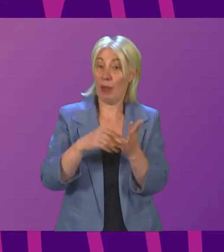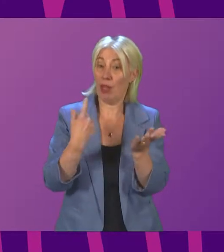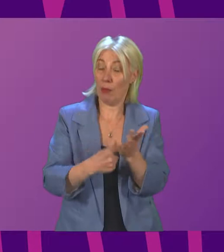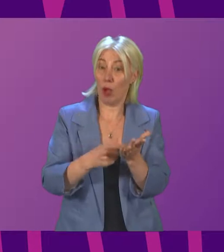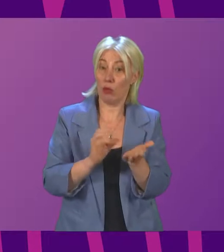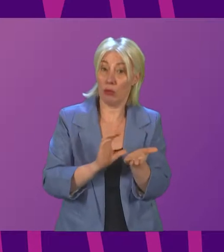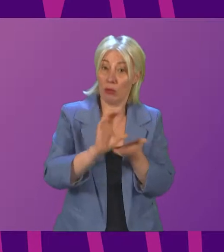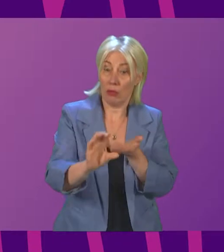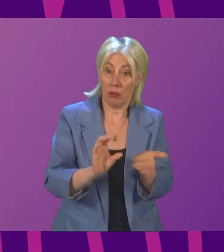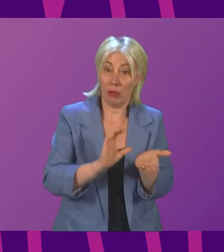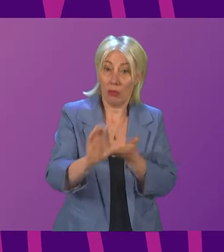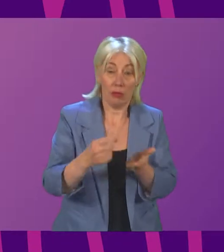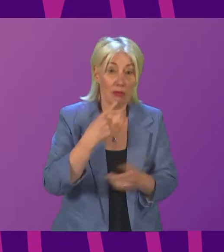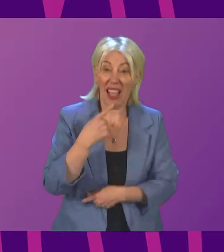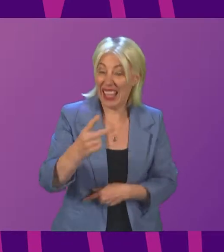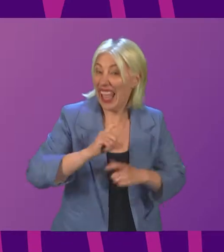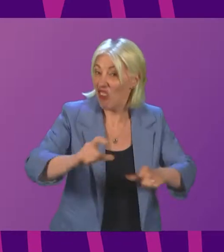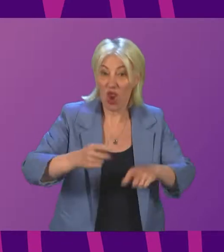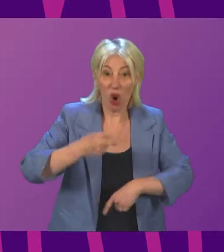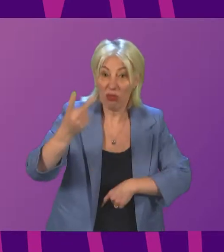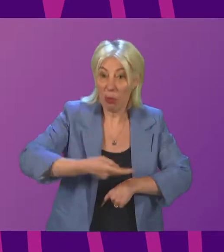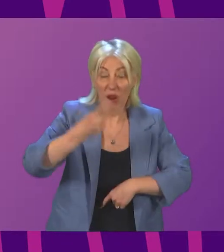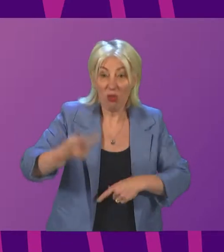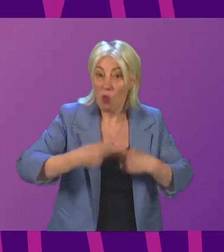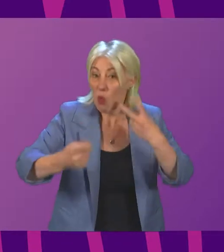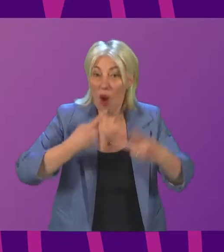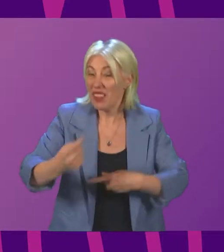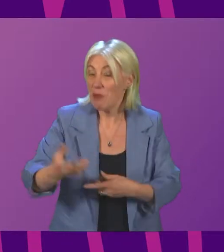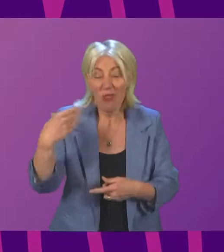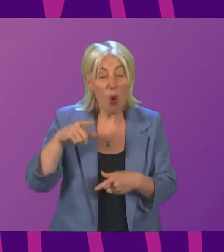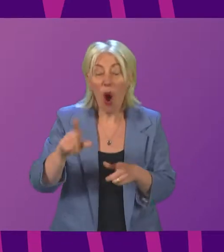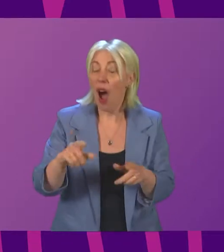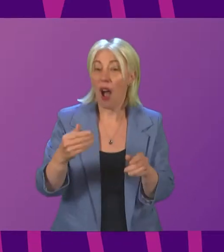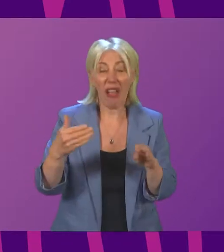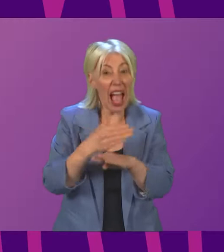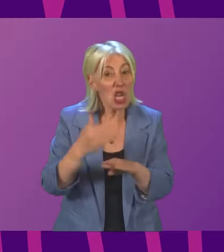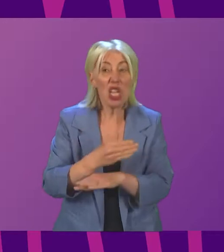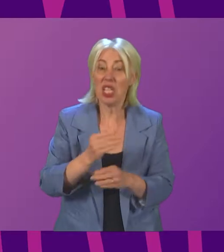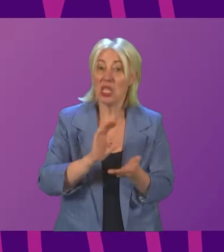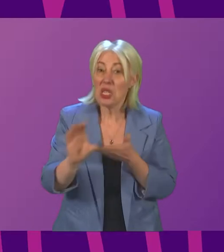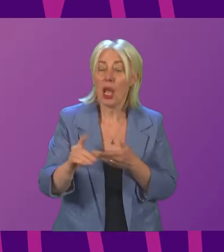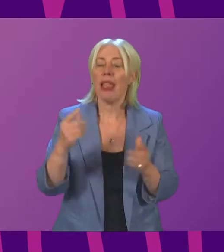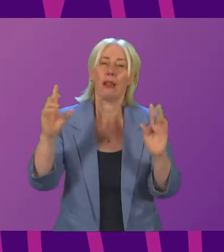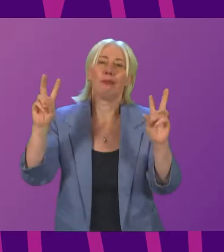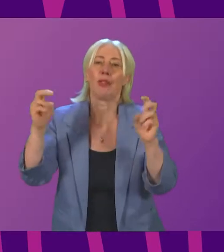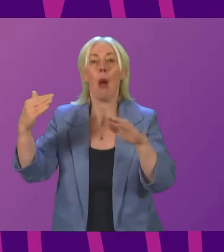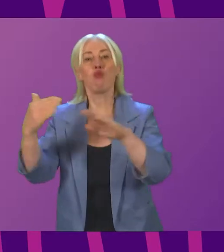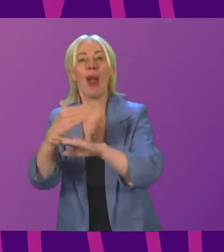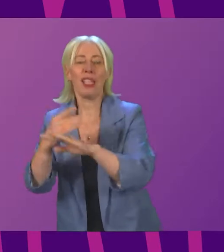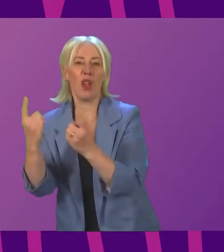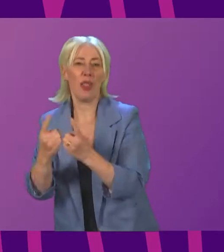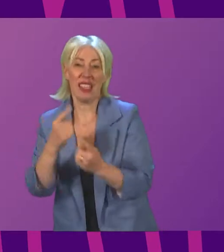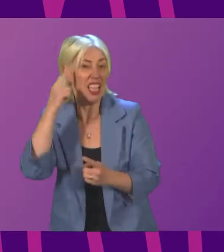well. If the member wants me to keep going, can tell him a number of actions. And then on top of that, of course, he says practical things. He doesn't think money